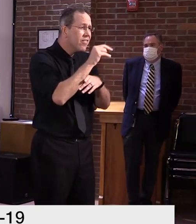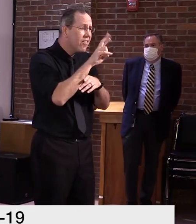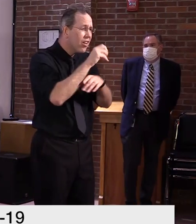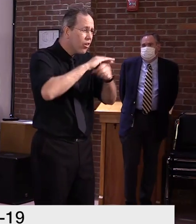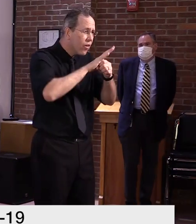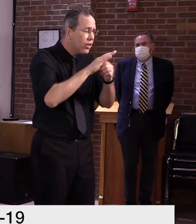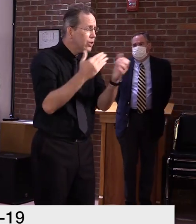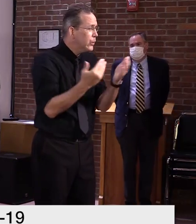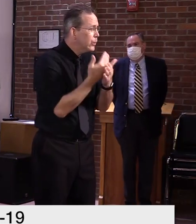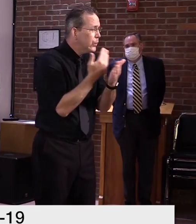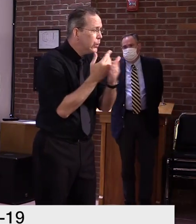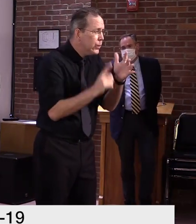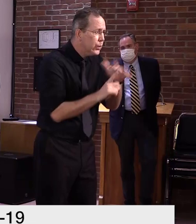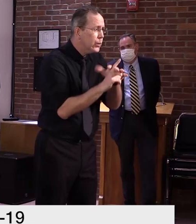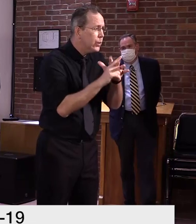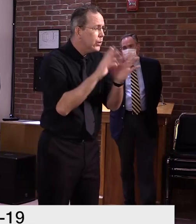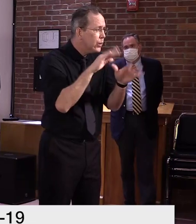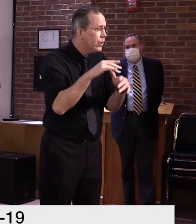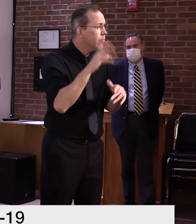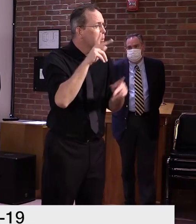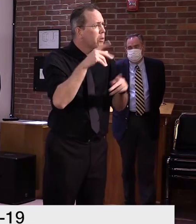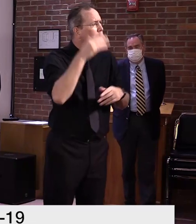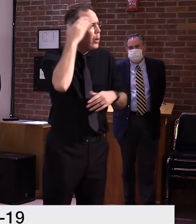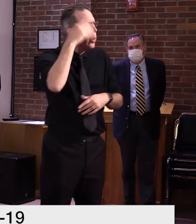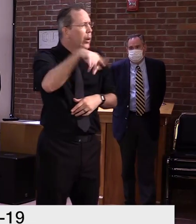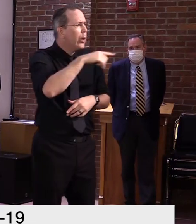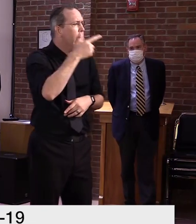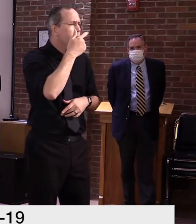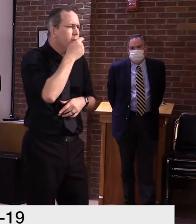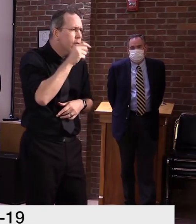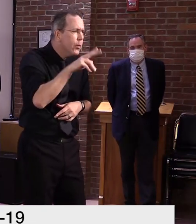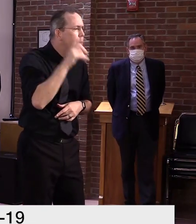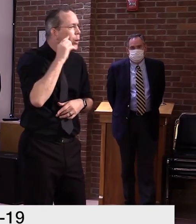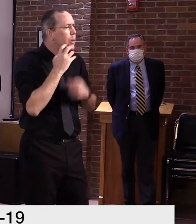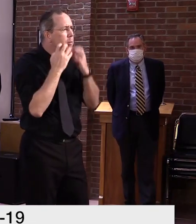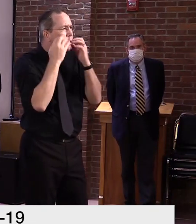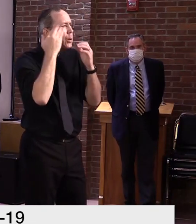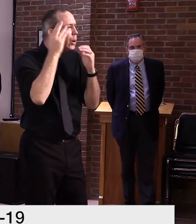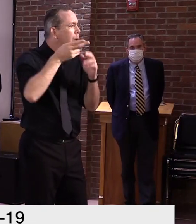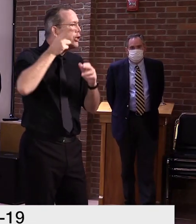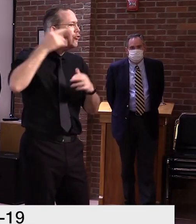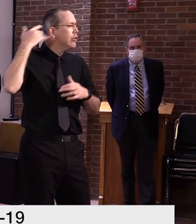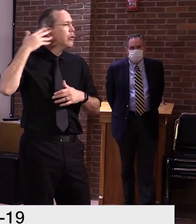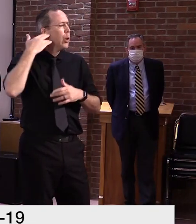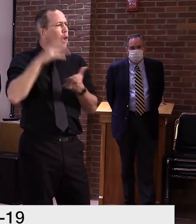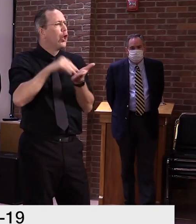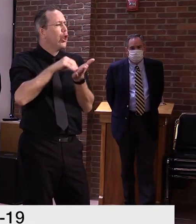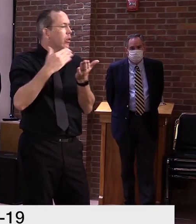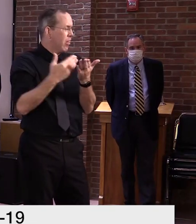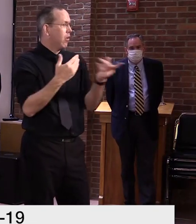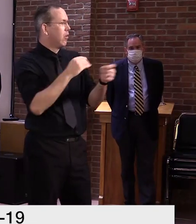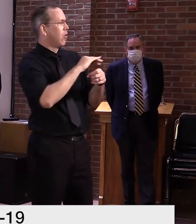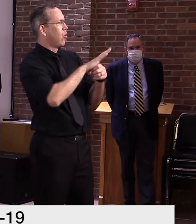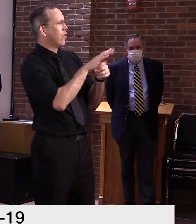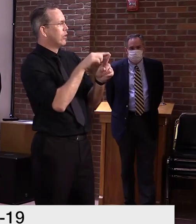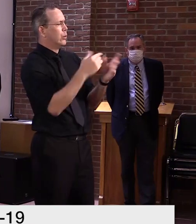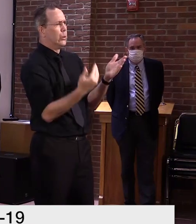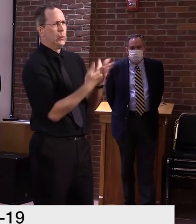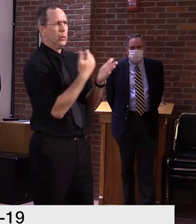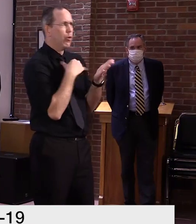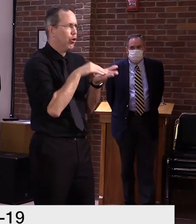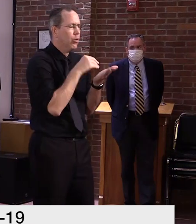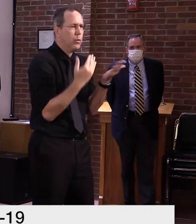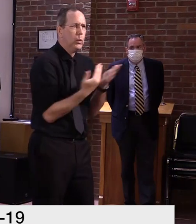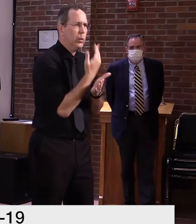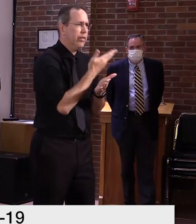they're learning more every single day, we've learned more every single day. And I think it's just too early for anyone to come to any